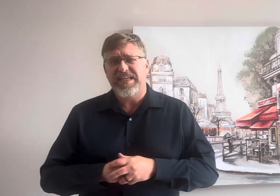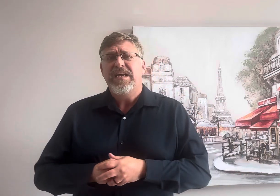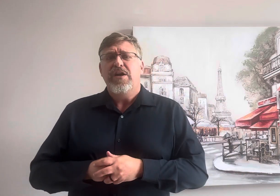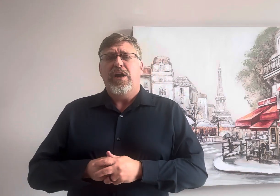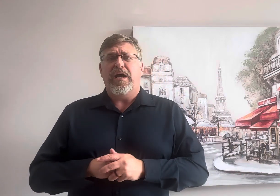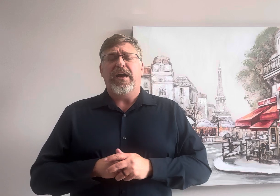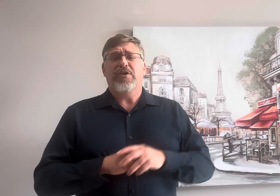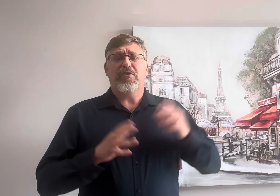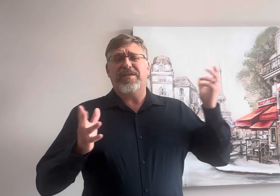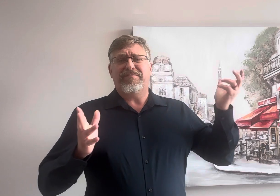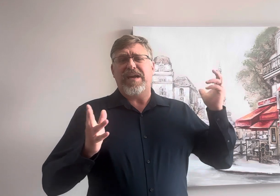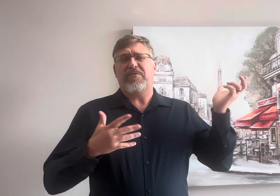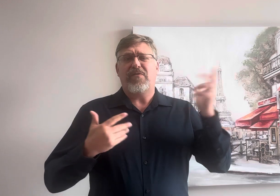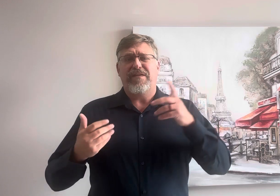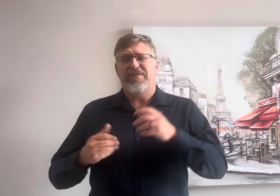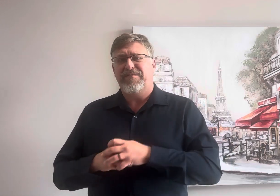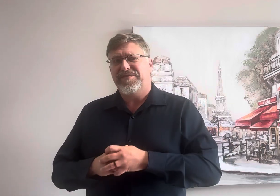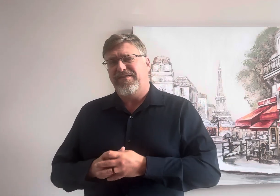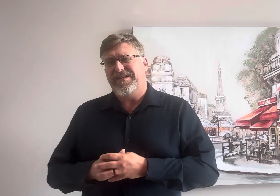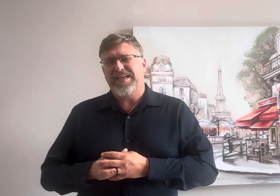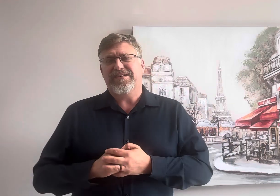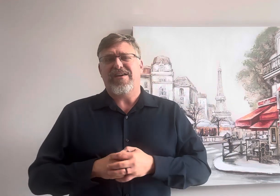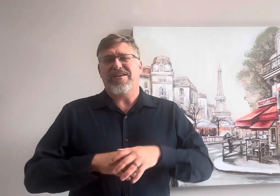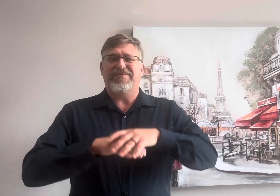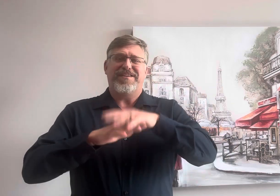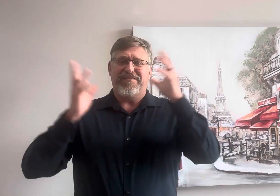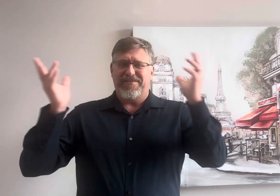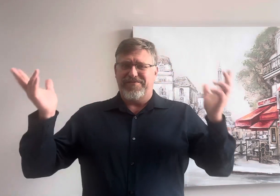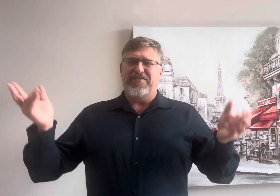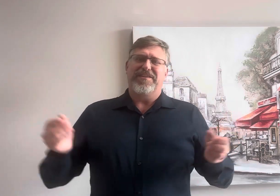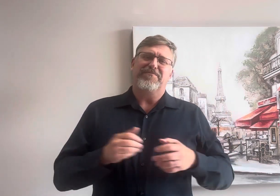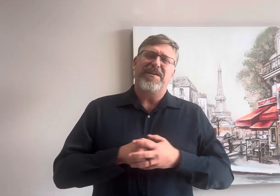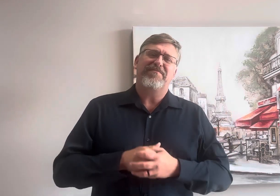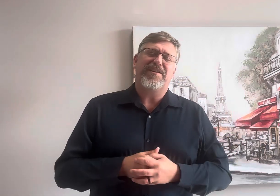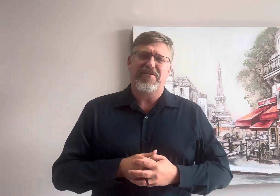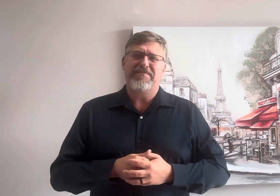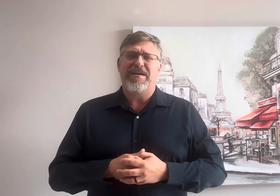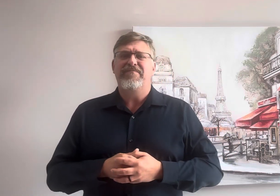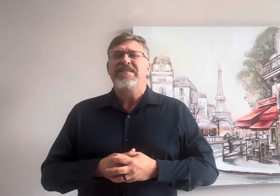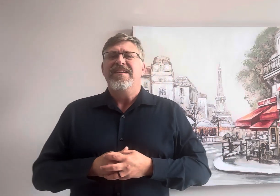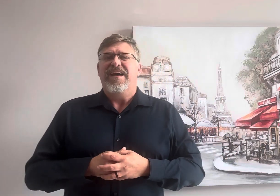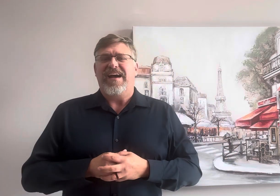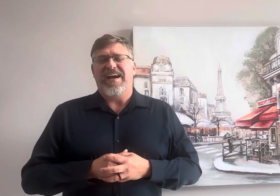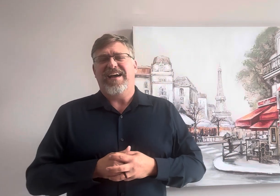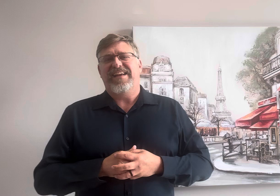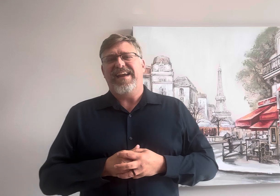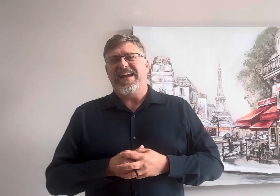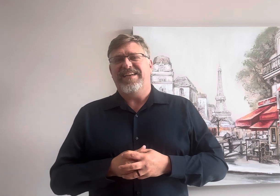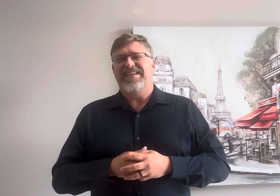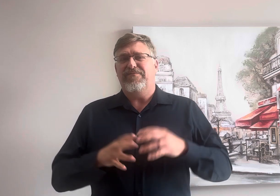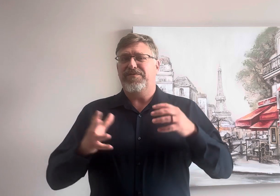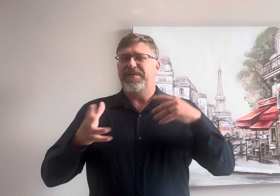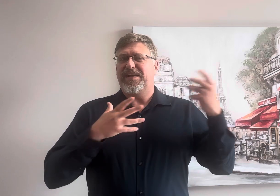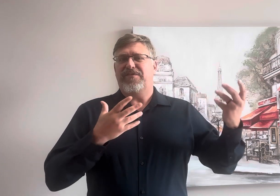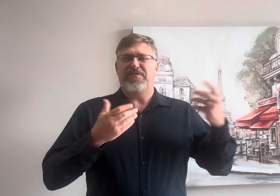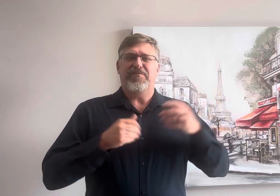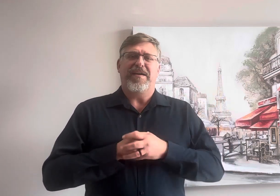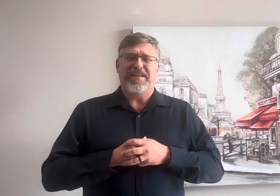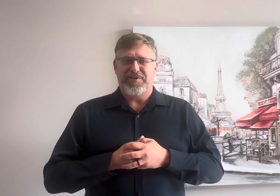uh girl that became quite famous on tiktok which now there was all these memes out about uh and was being interviewed by this